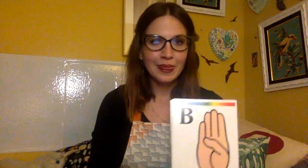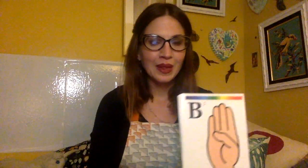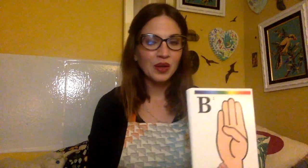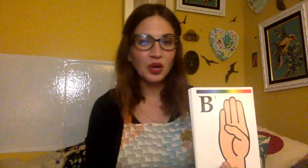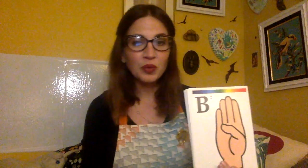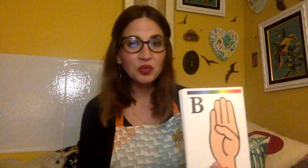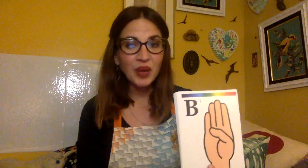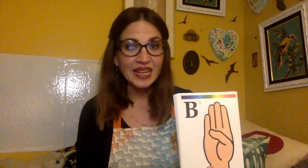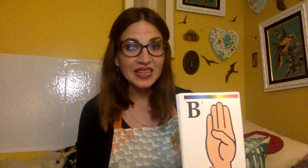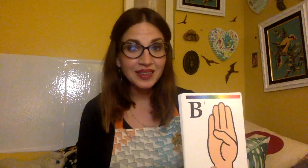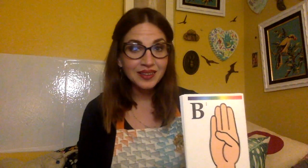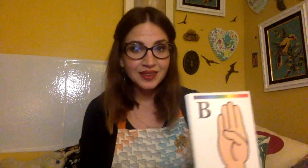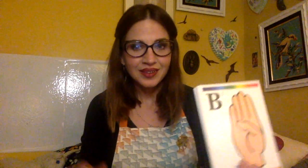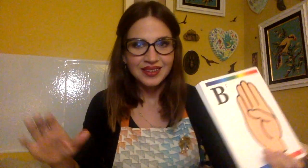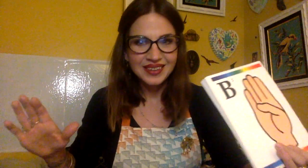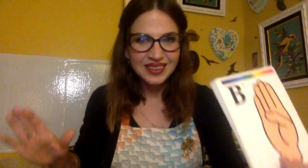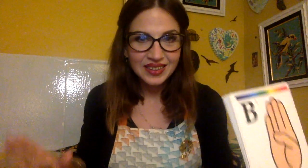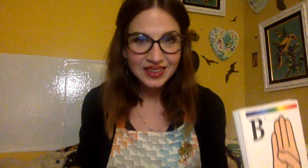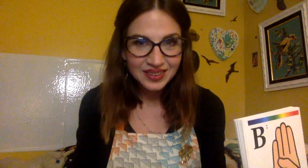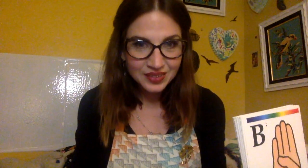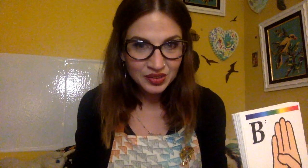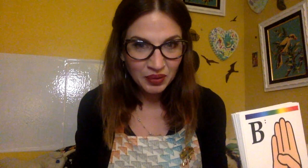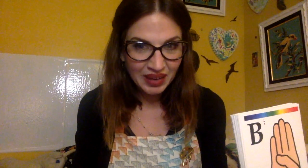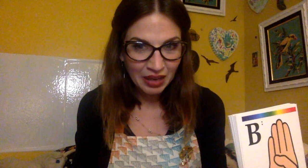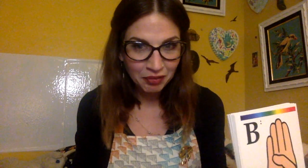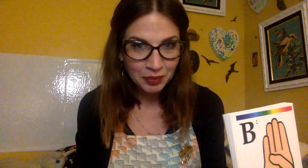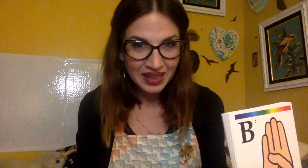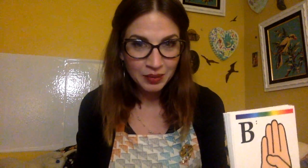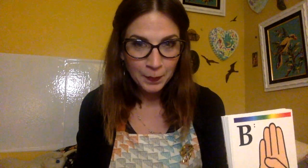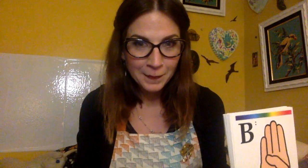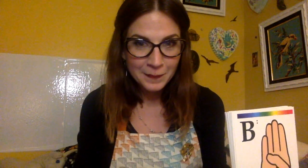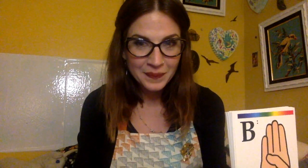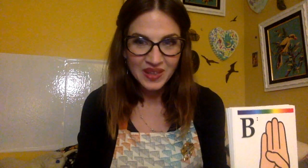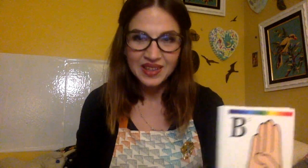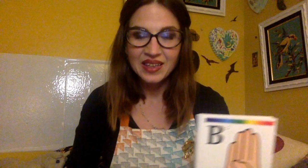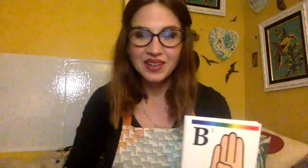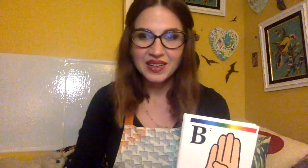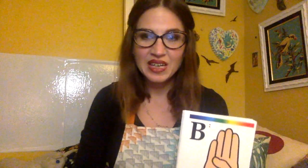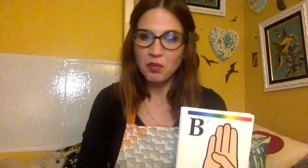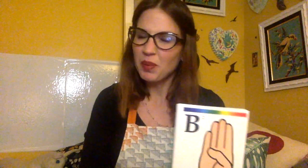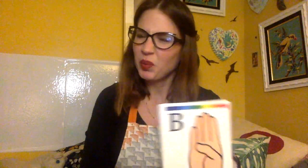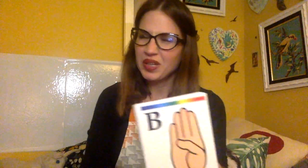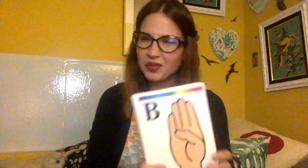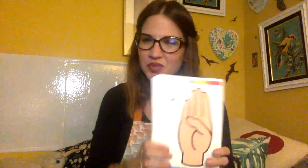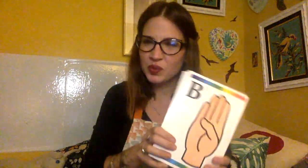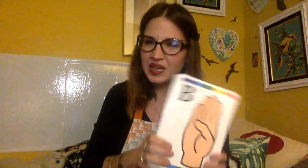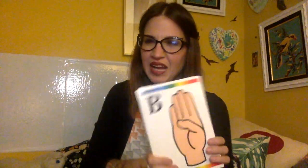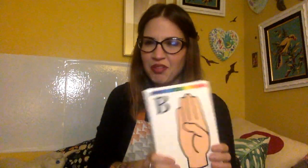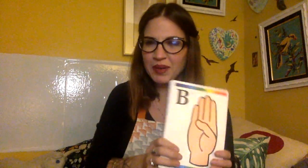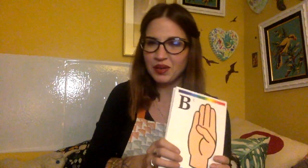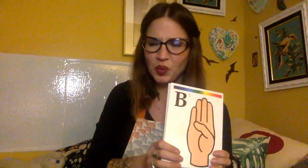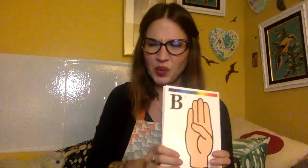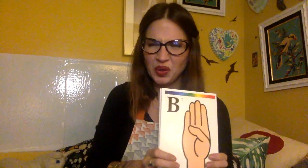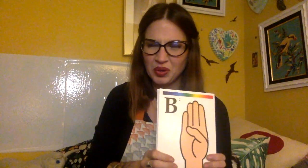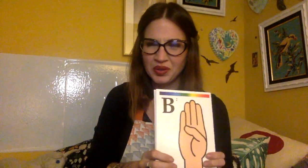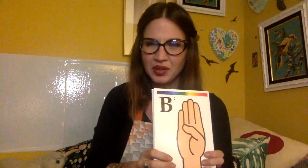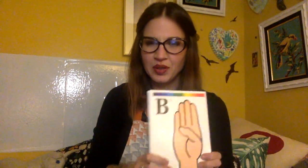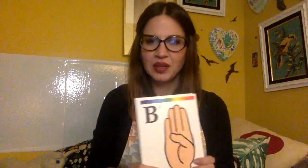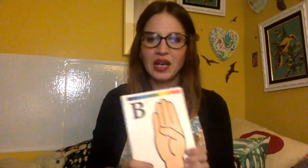Are we ready to do our alphabet? Okay, now remember, we don't do it in alphabetical order. Remember,